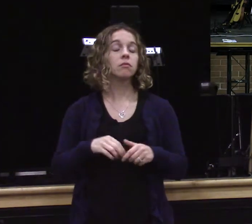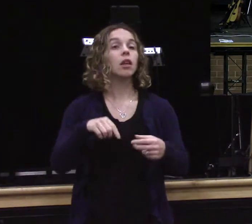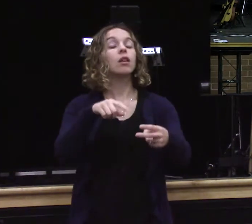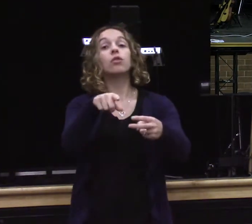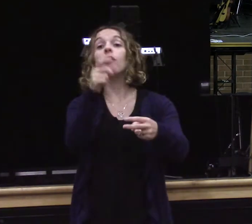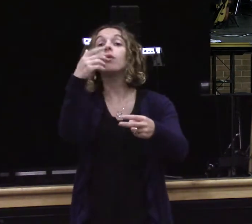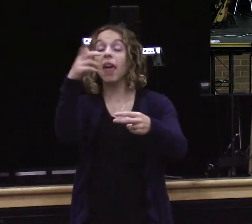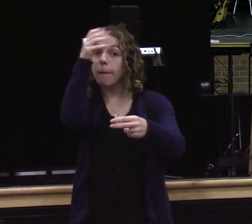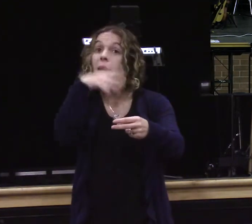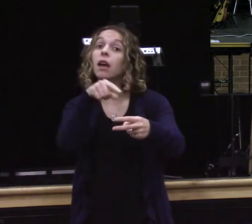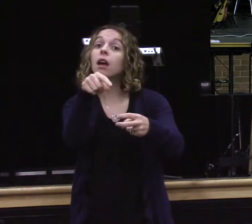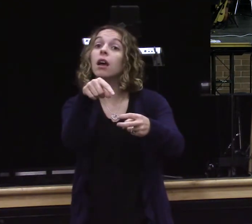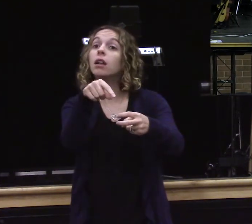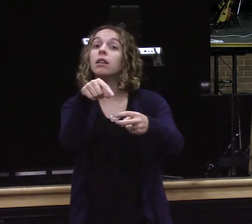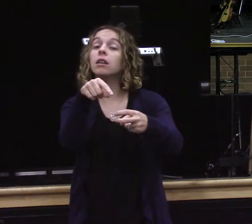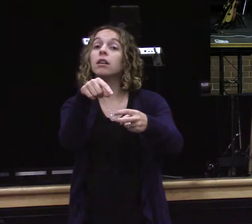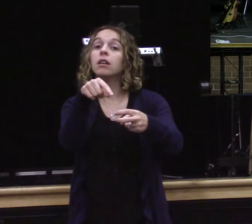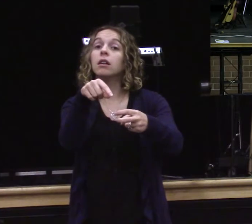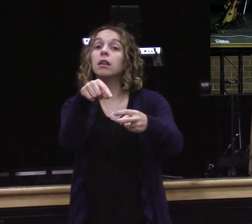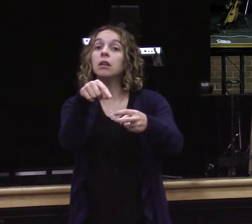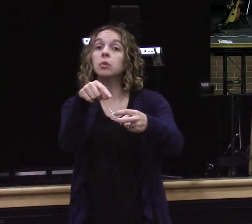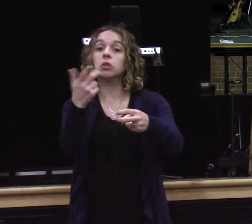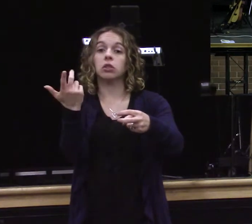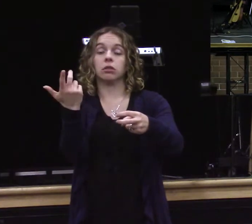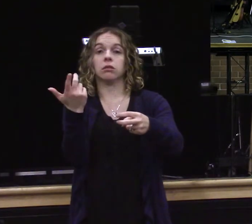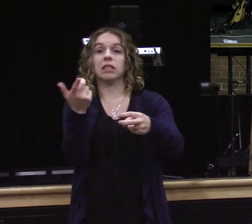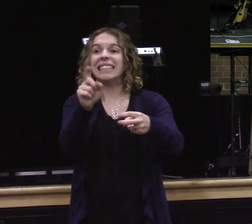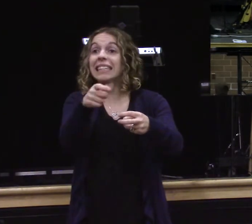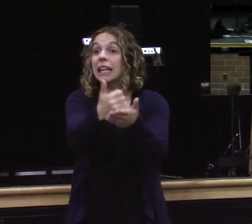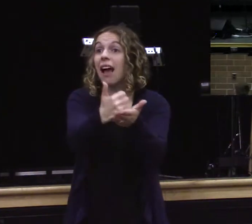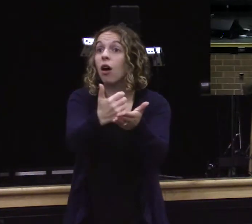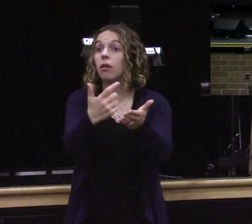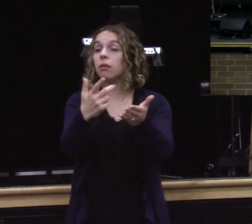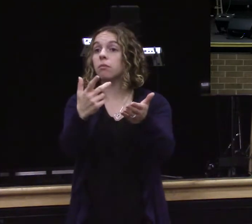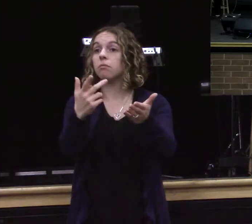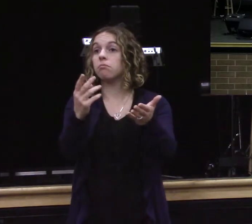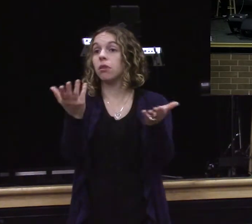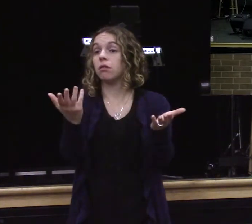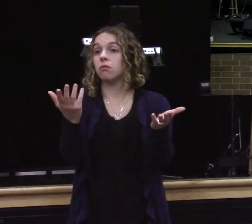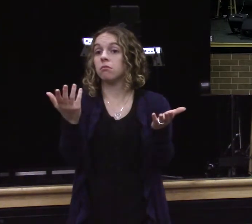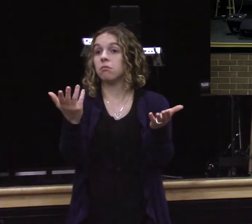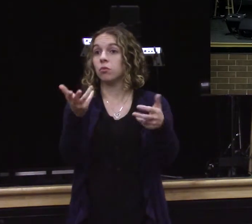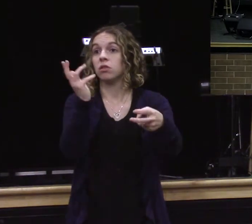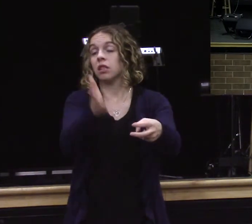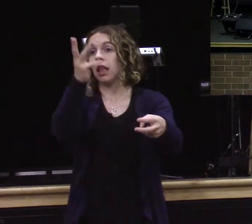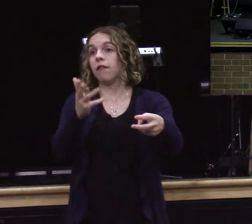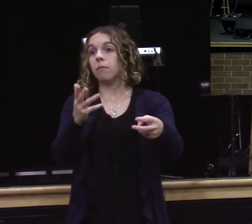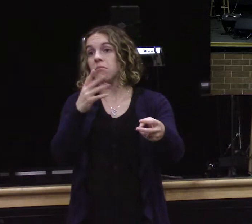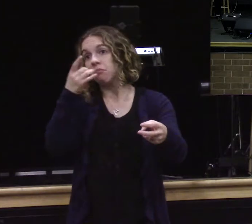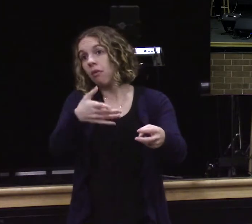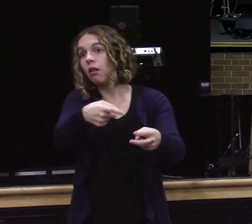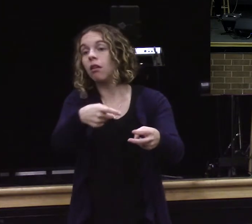Faceless. Inconvenience. I don't know. That's horrible though. All we know about.